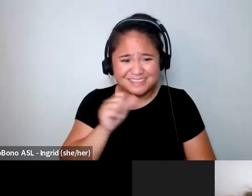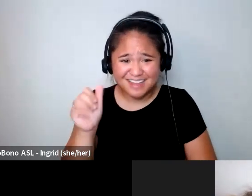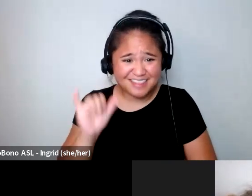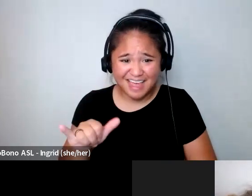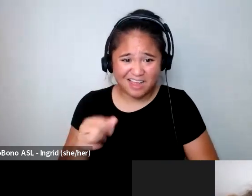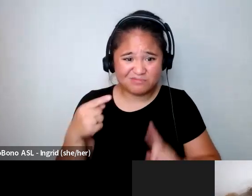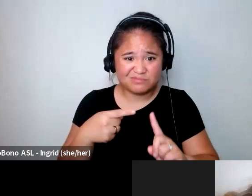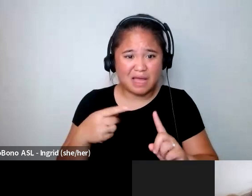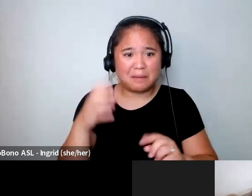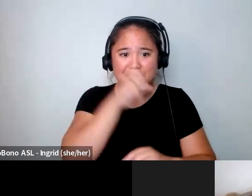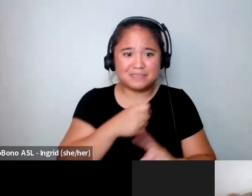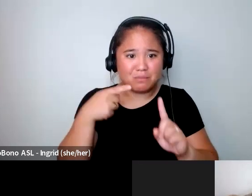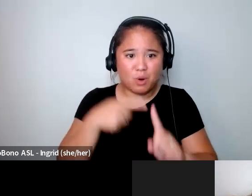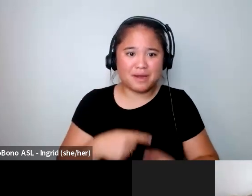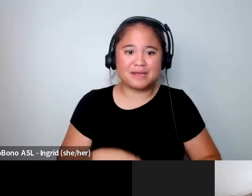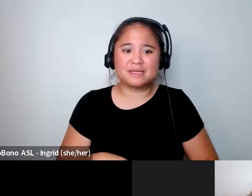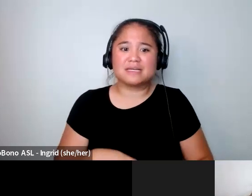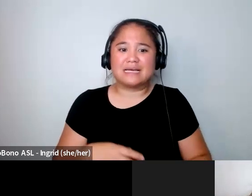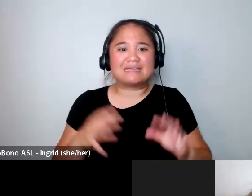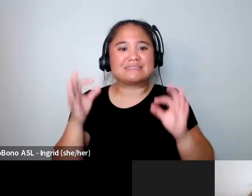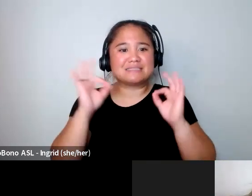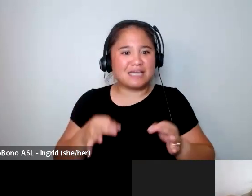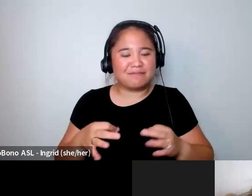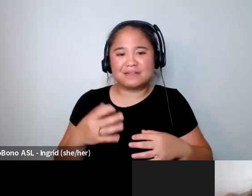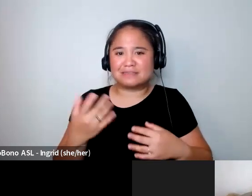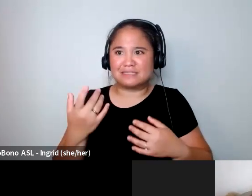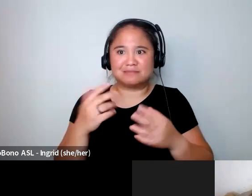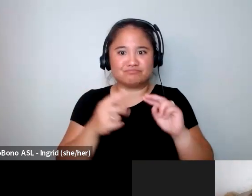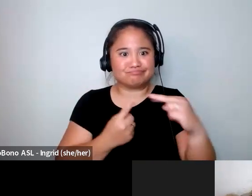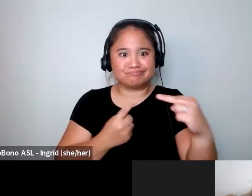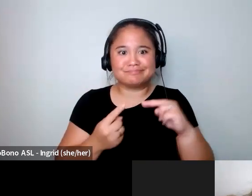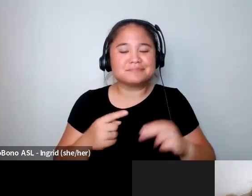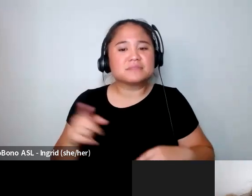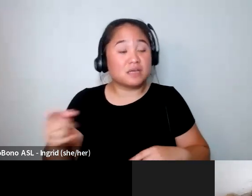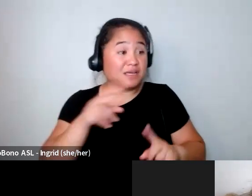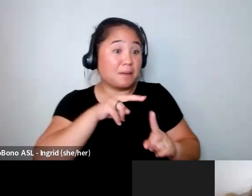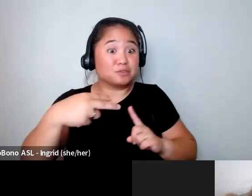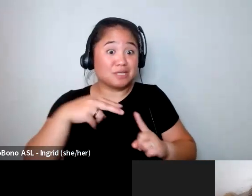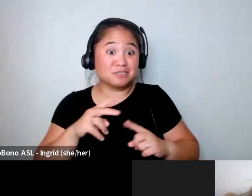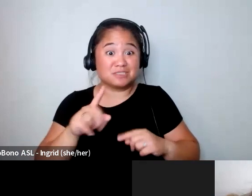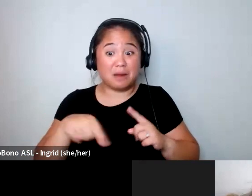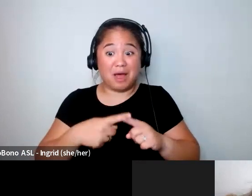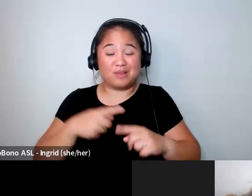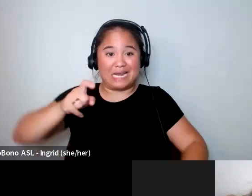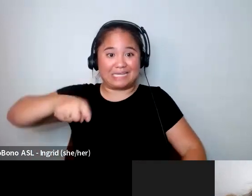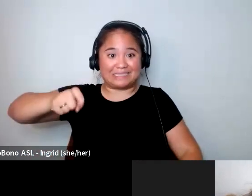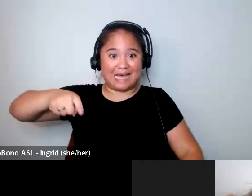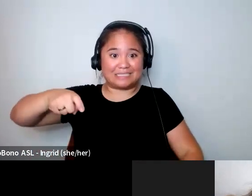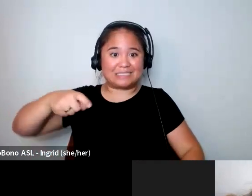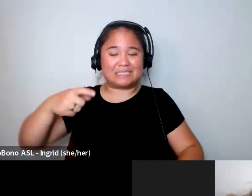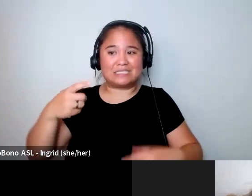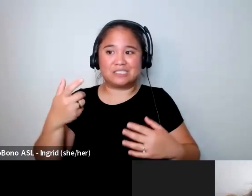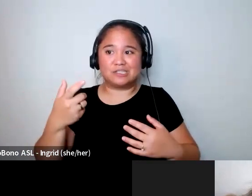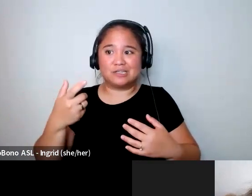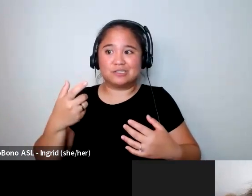it's how you oh yeah there's definitely the perceptions of like of the necessity to make